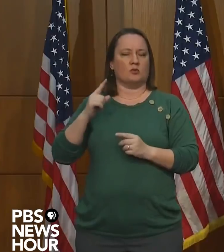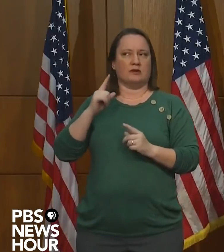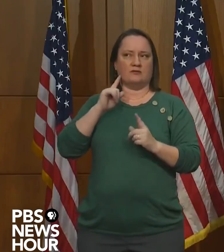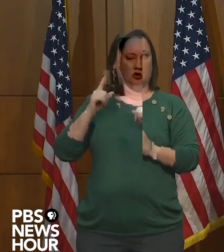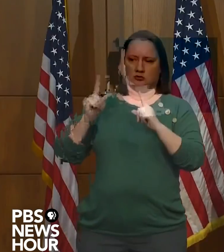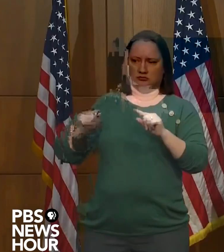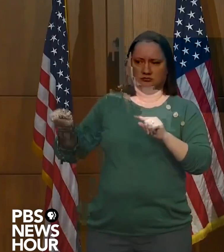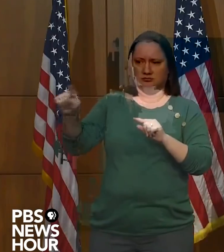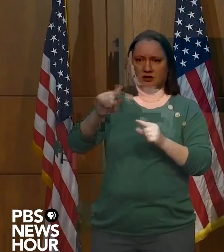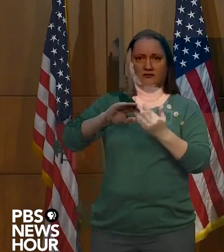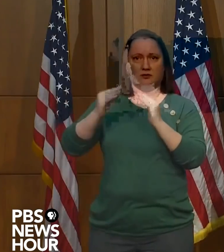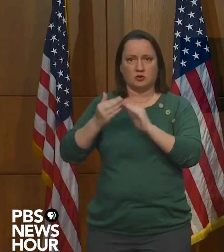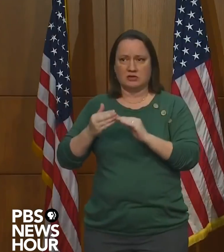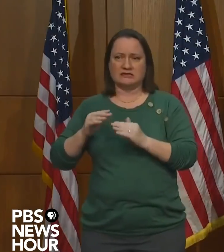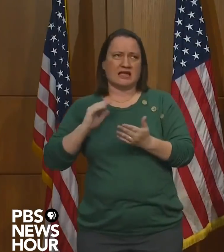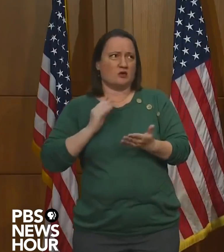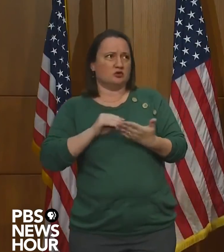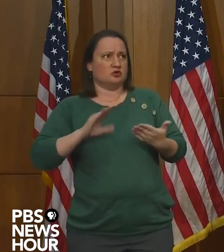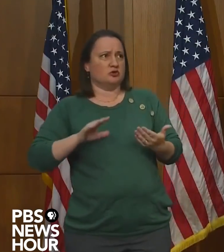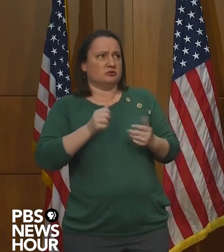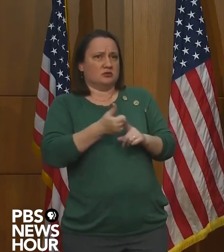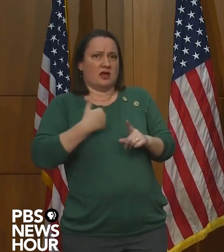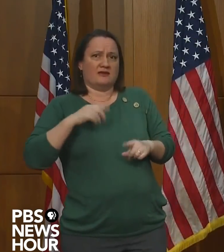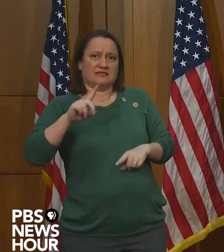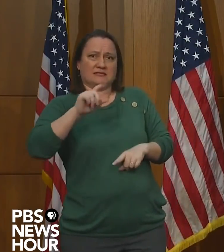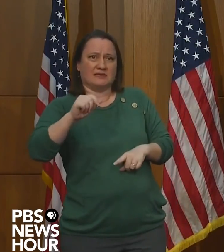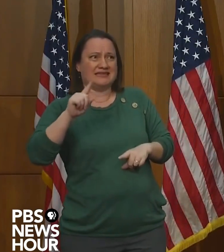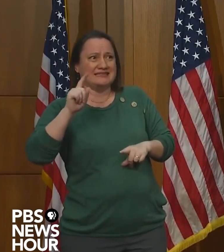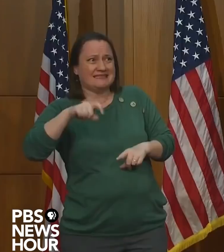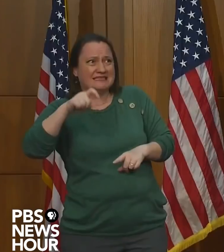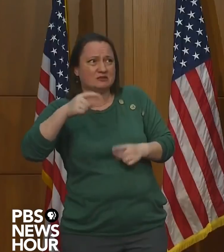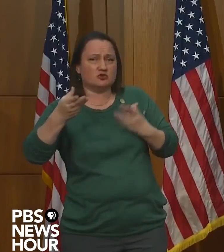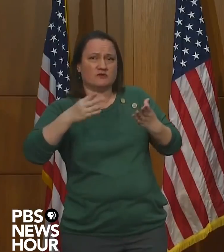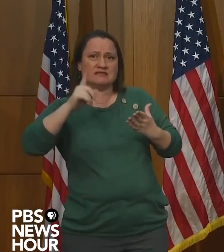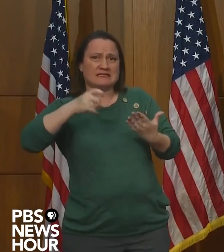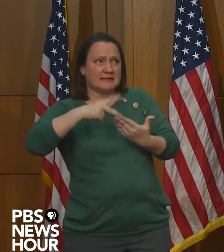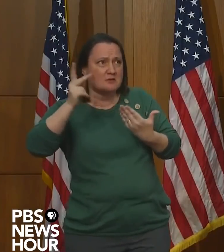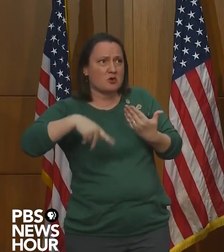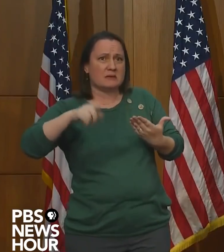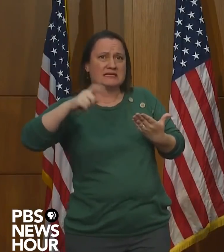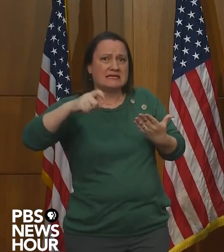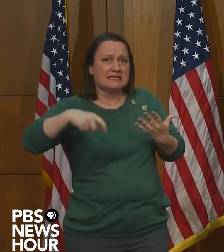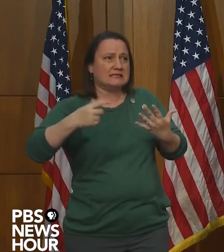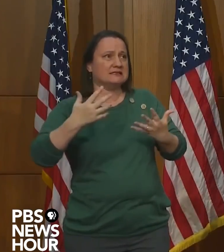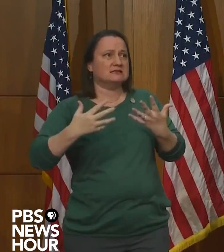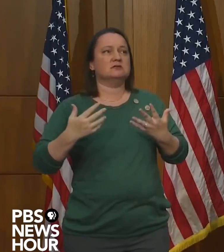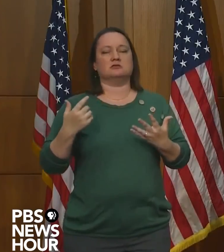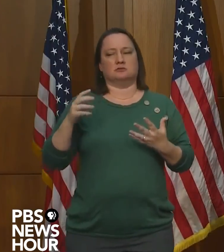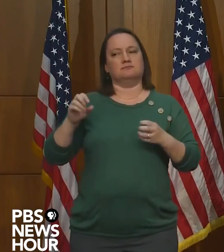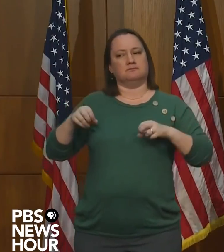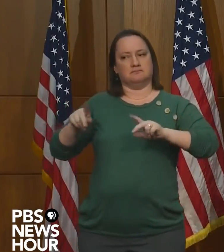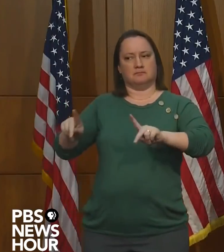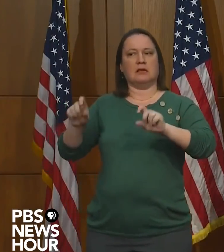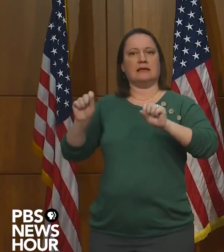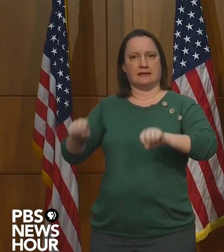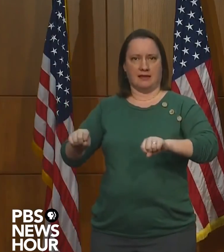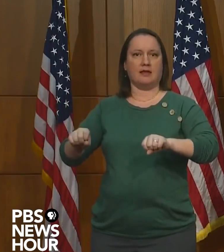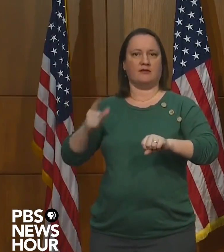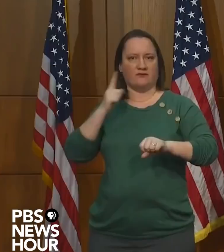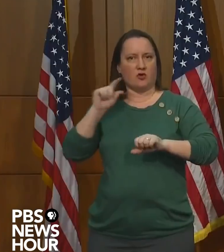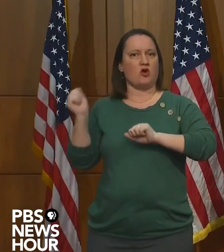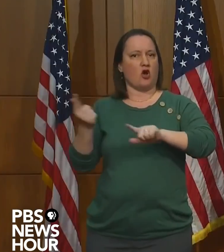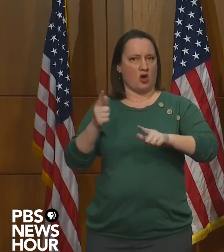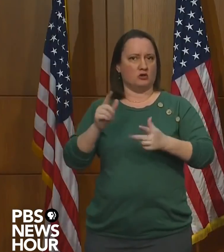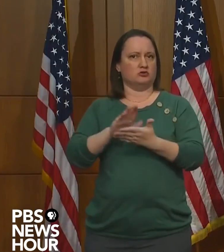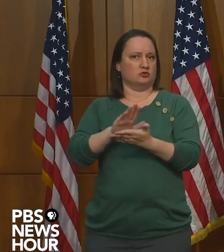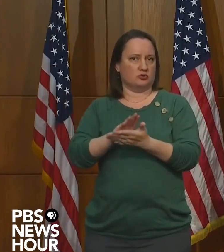with disabilities and the need to get those students back into their services and programs immediately. And so that's allowed in all schools. We moved to